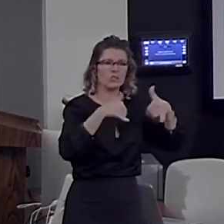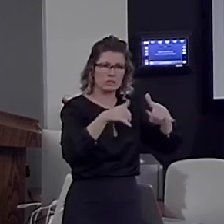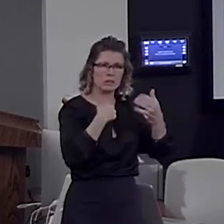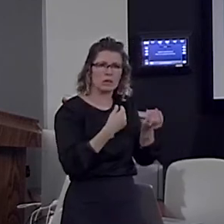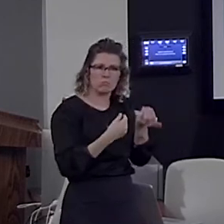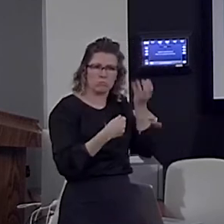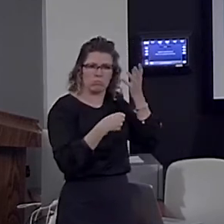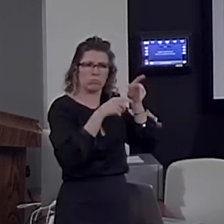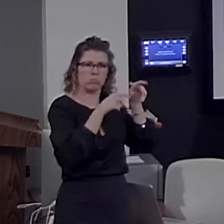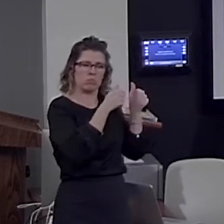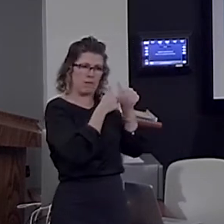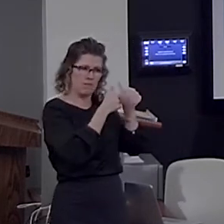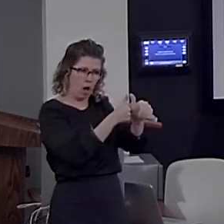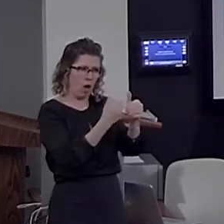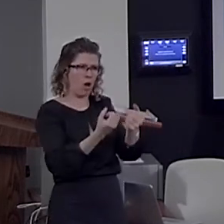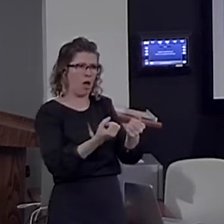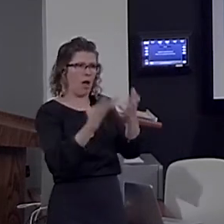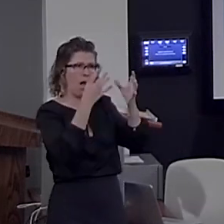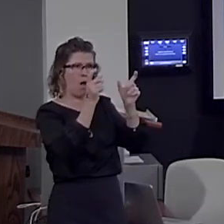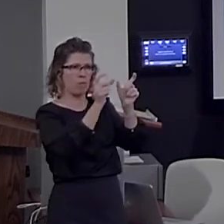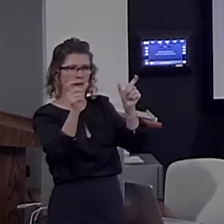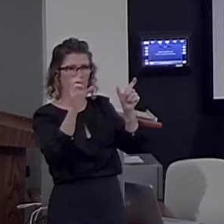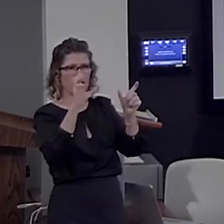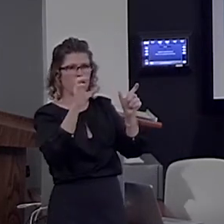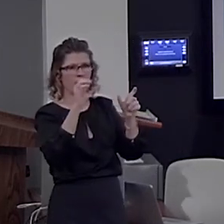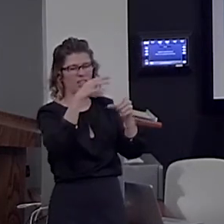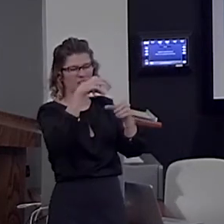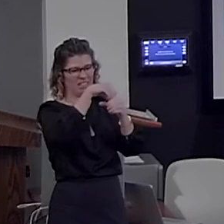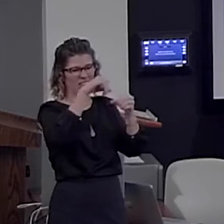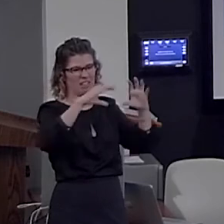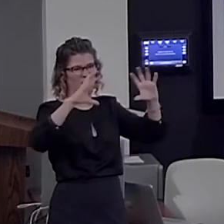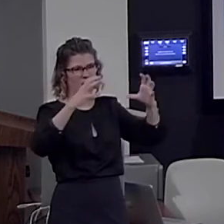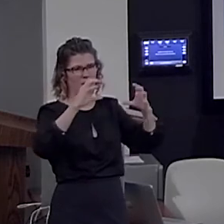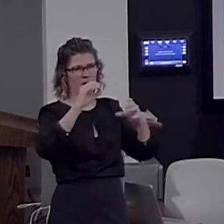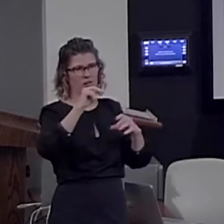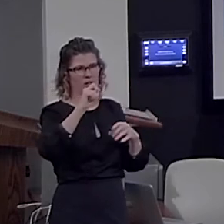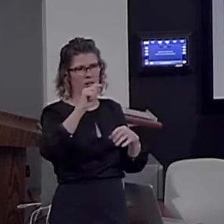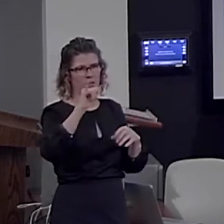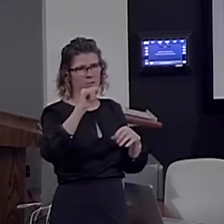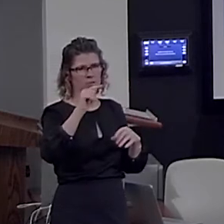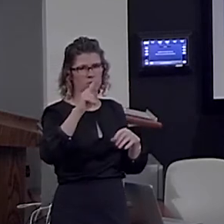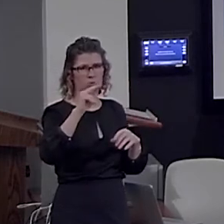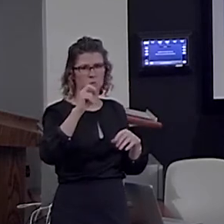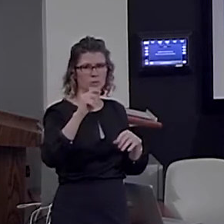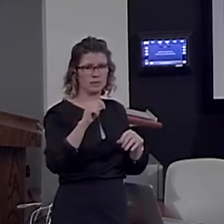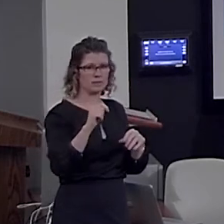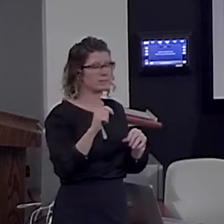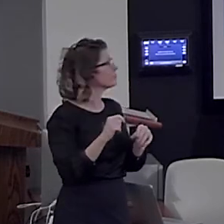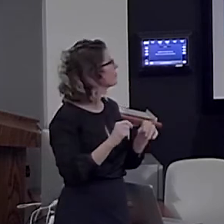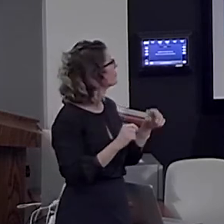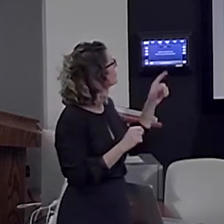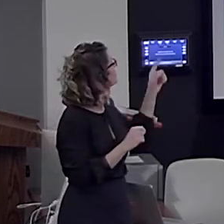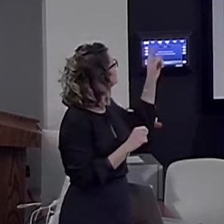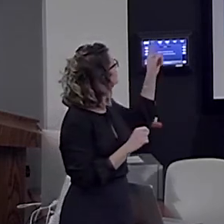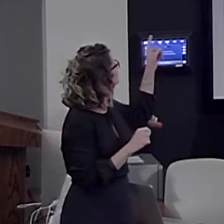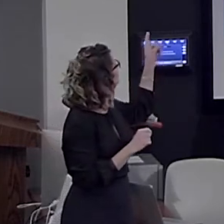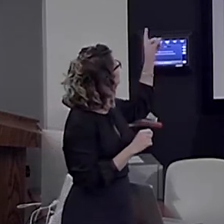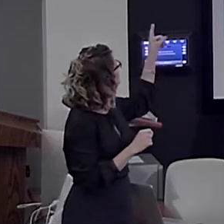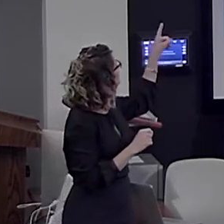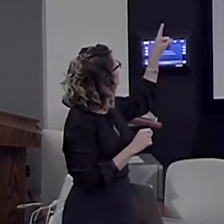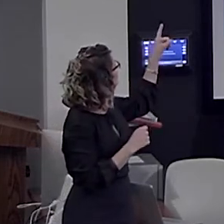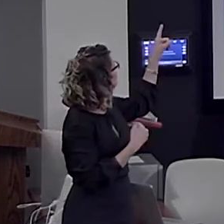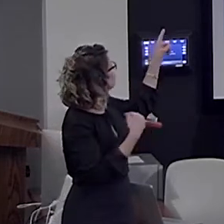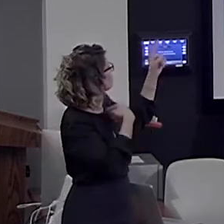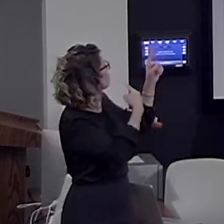size. And, I should say that there are, so, I draw this conclusion. The cortical circuit for language is universal